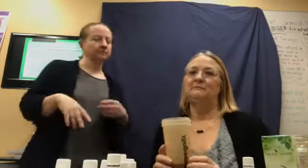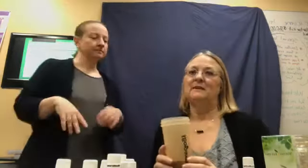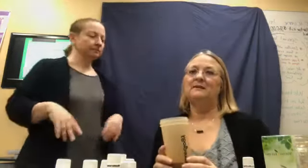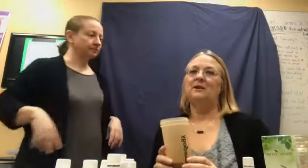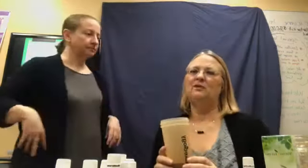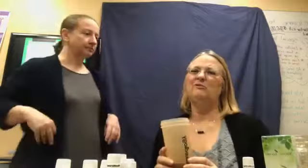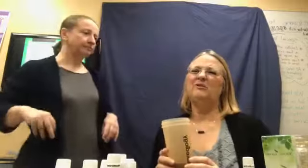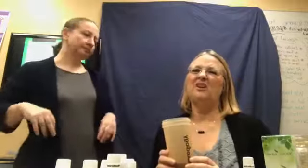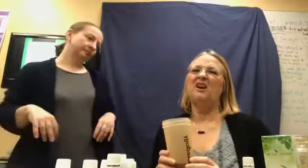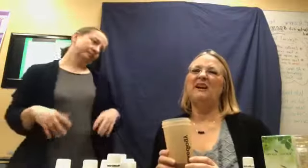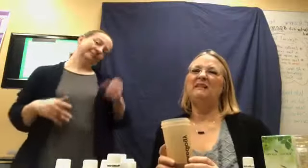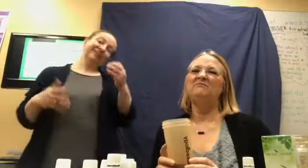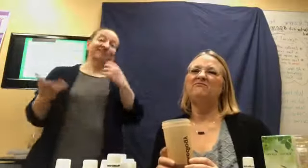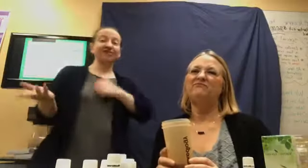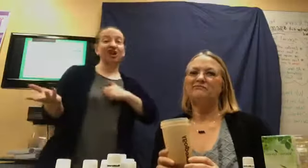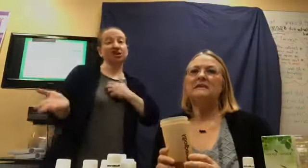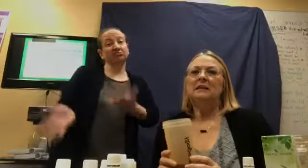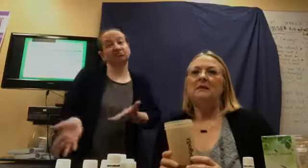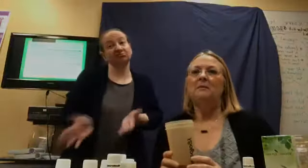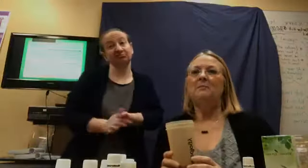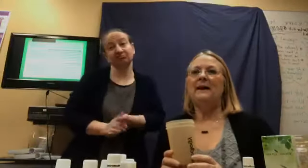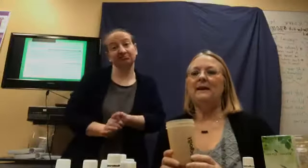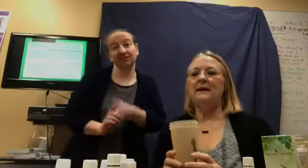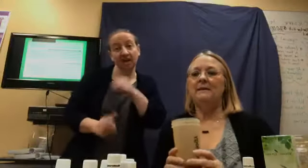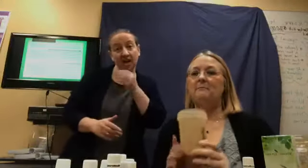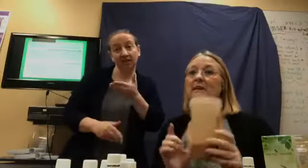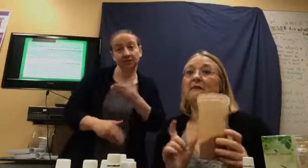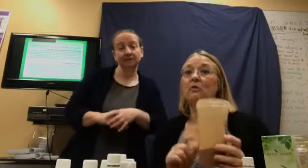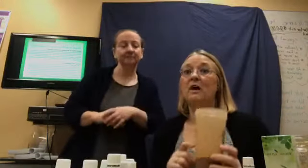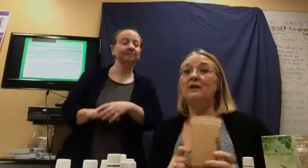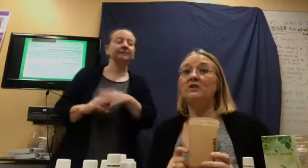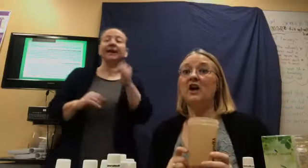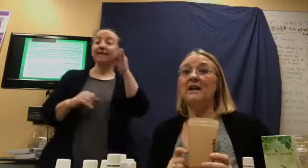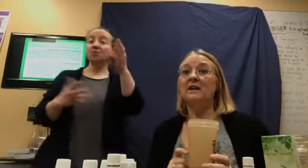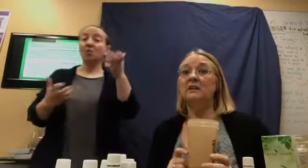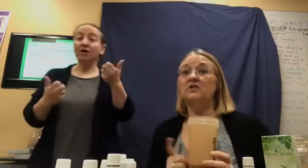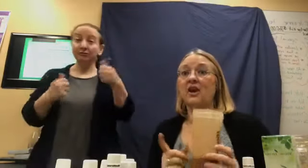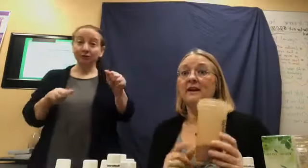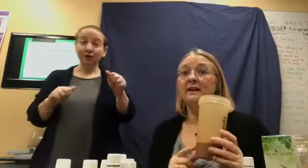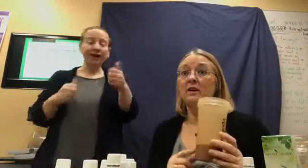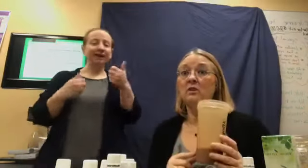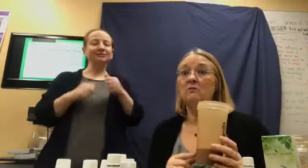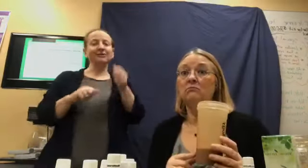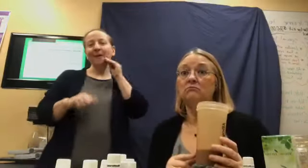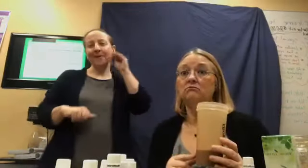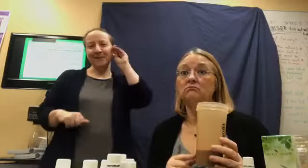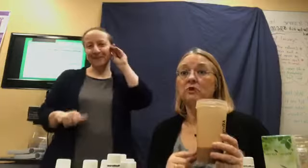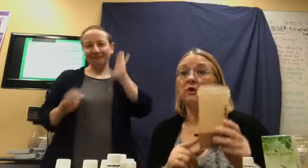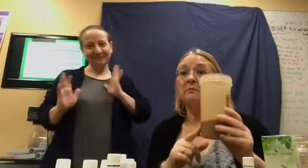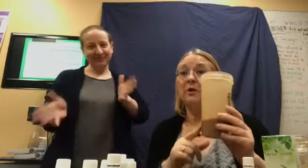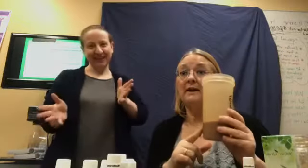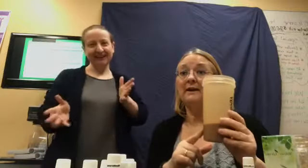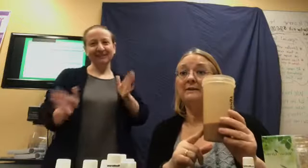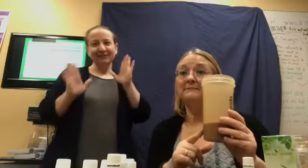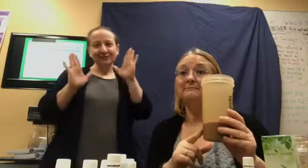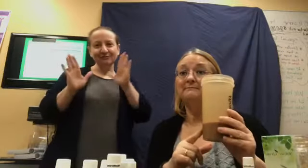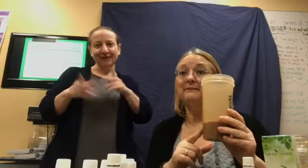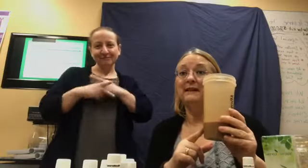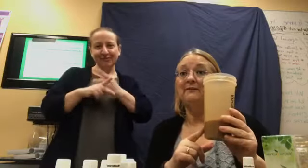So, sorry. But, if you want to try it, try it at home. Great product. Love